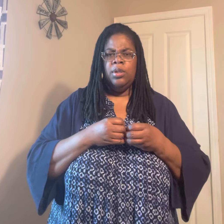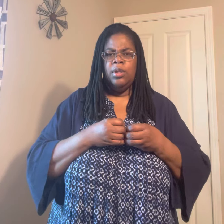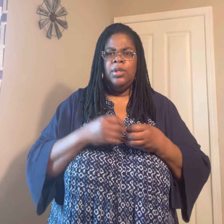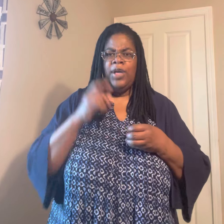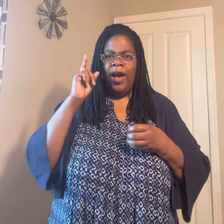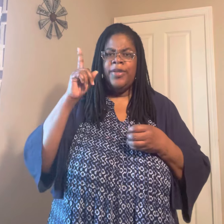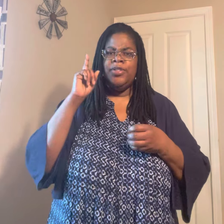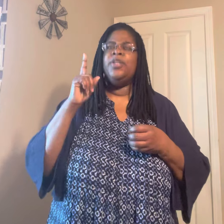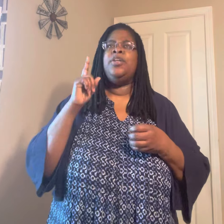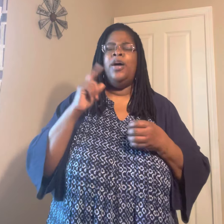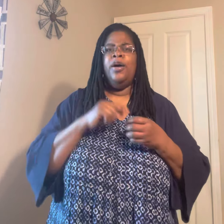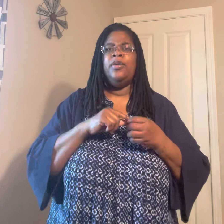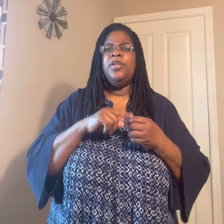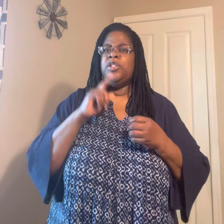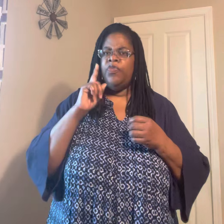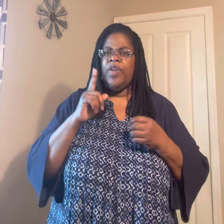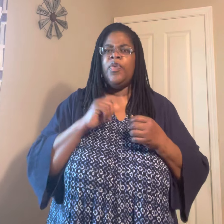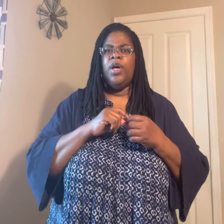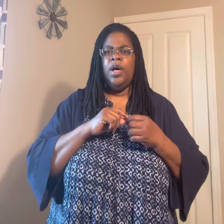God is a good God. He's a faithful God.